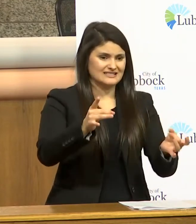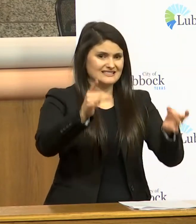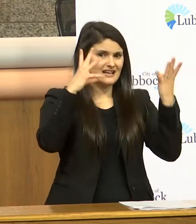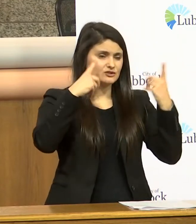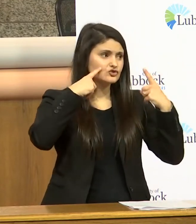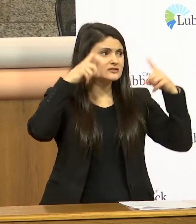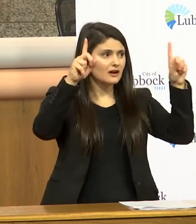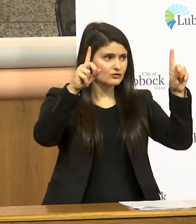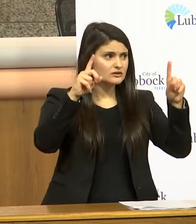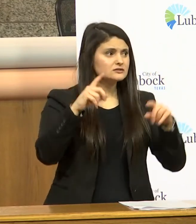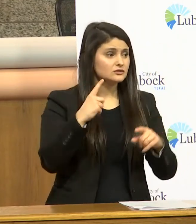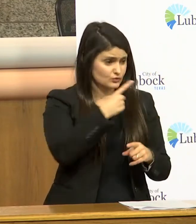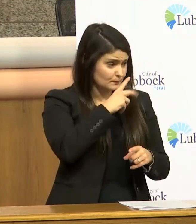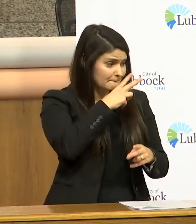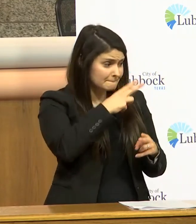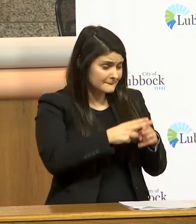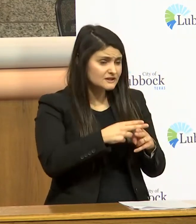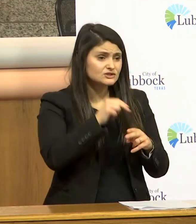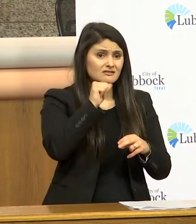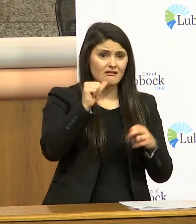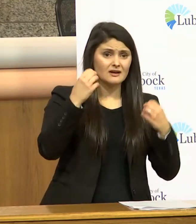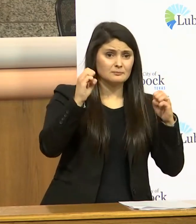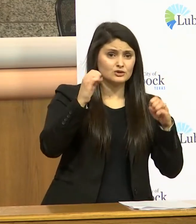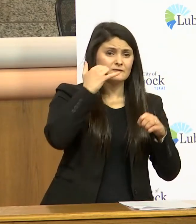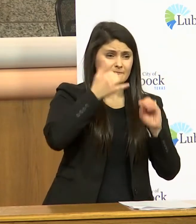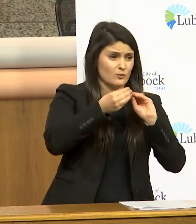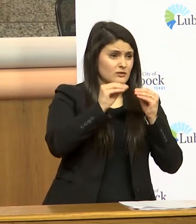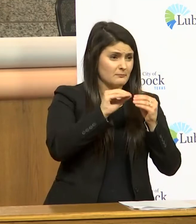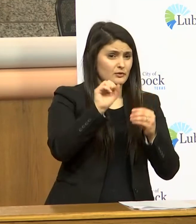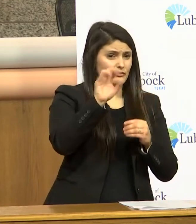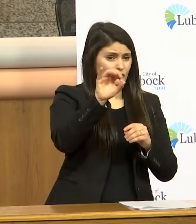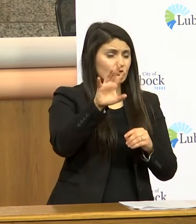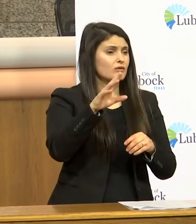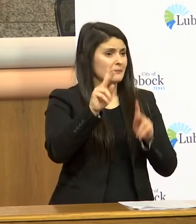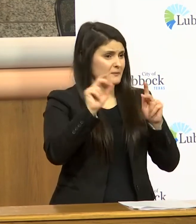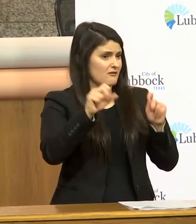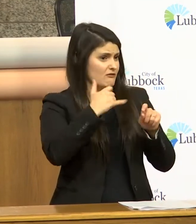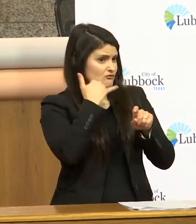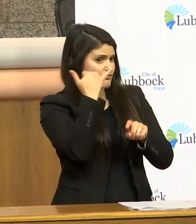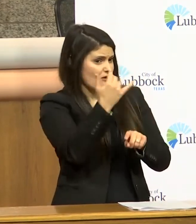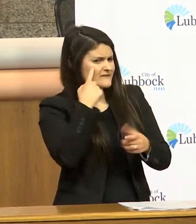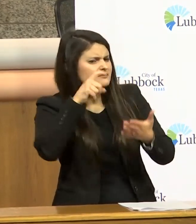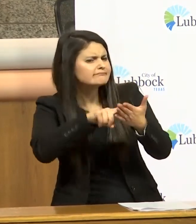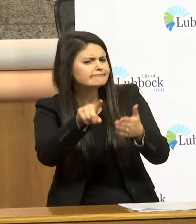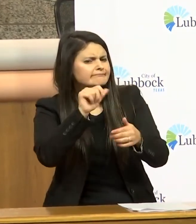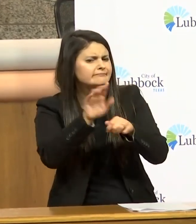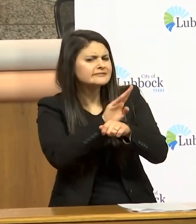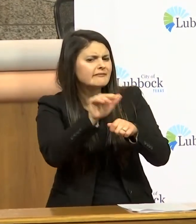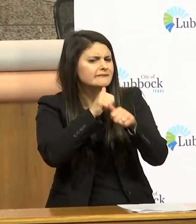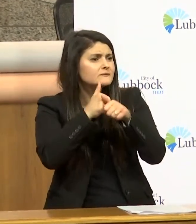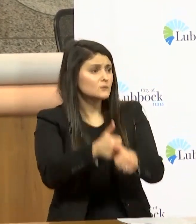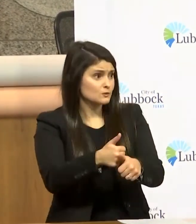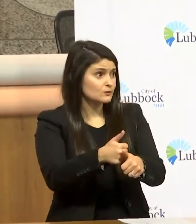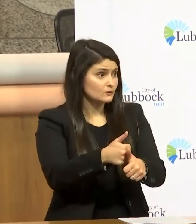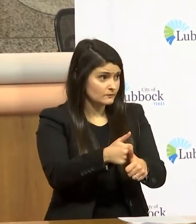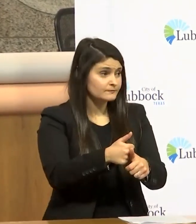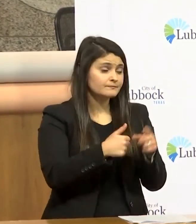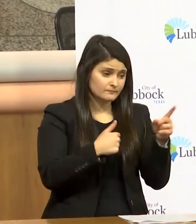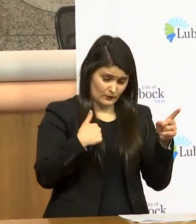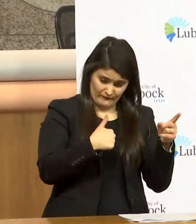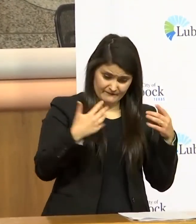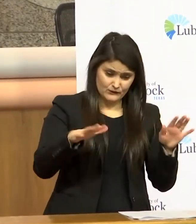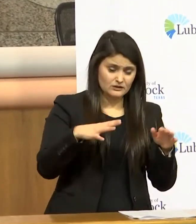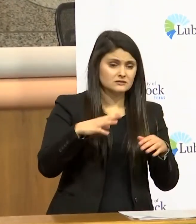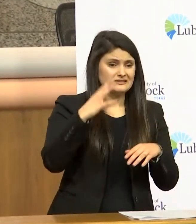declaration so you mentioned the non-emergency line that you recommend people call we've had a few employees that have